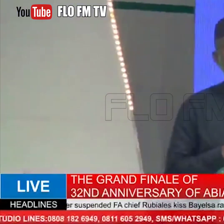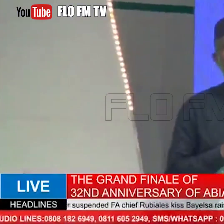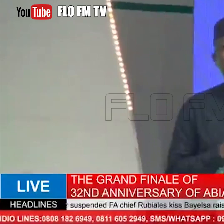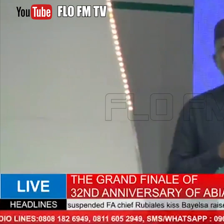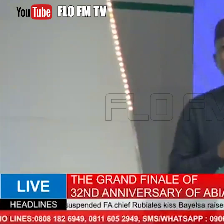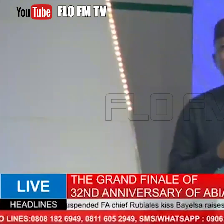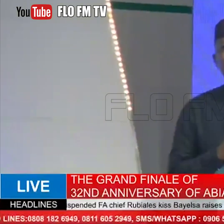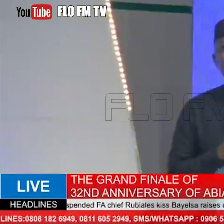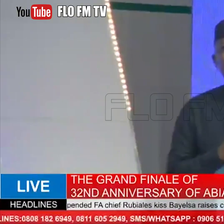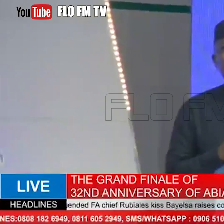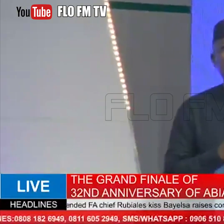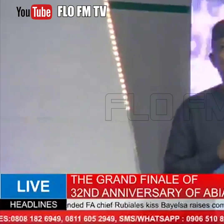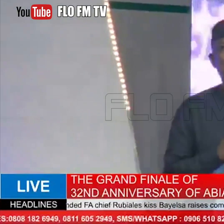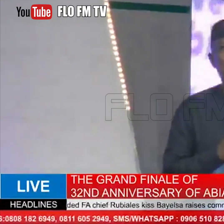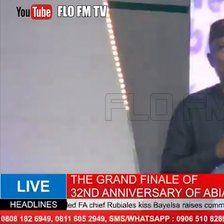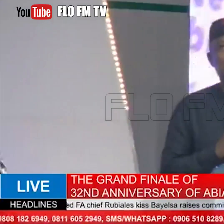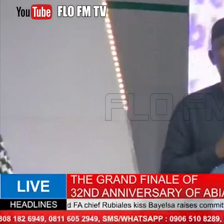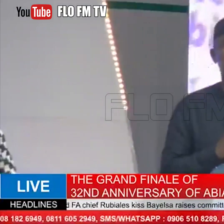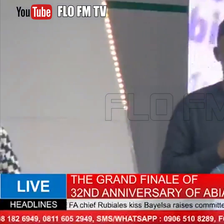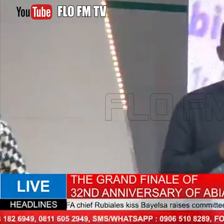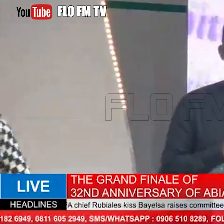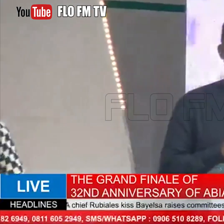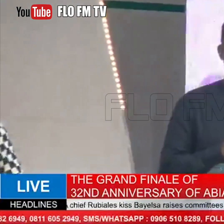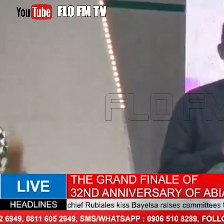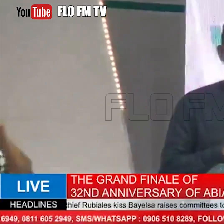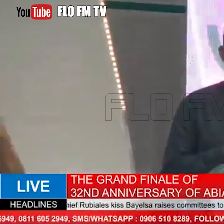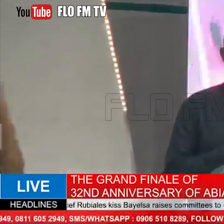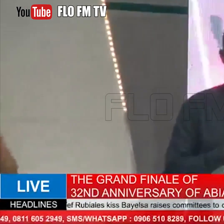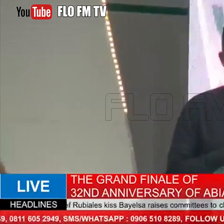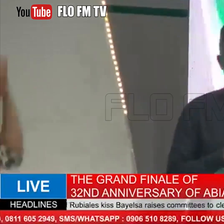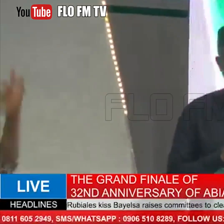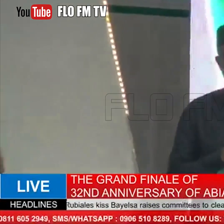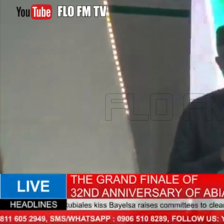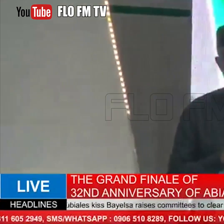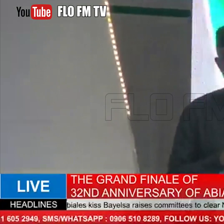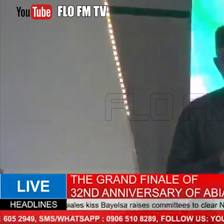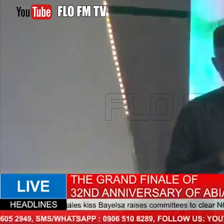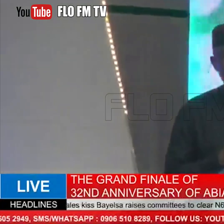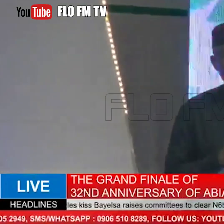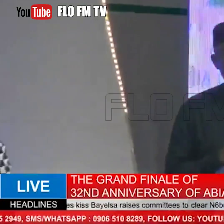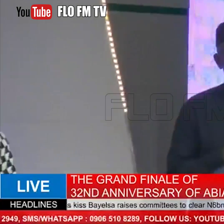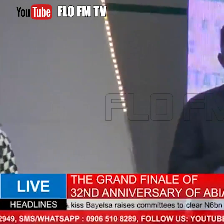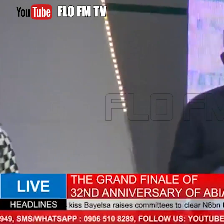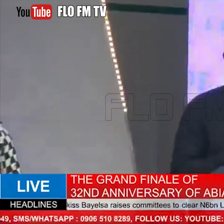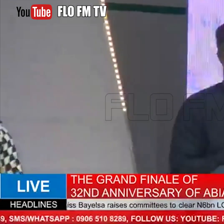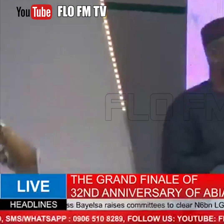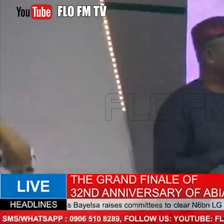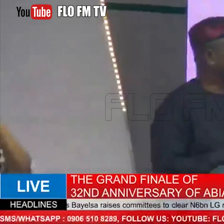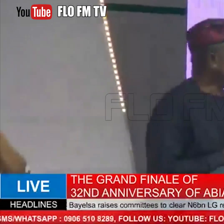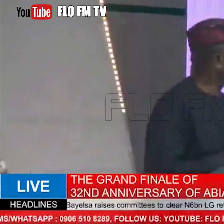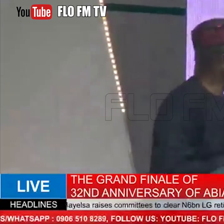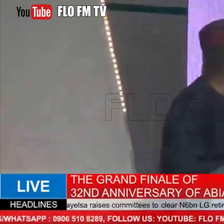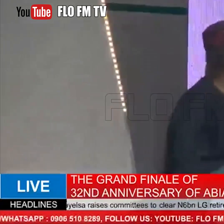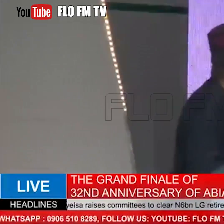For me, it's particularly so, because I didn't know what I was expecting when I was coming. But having